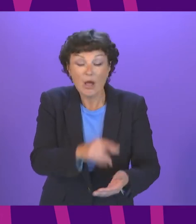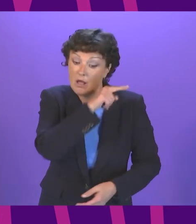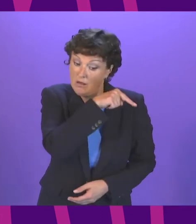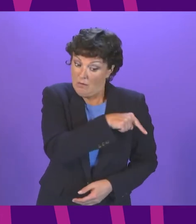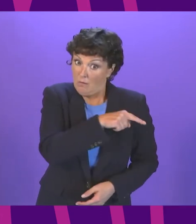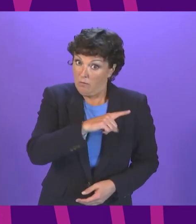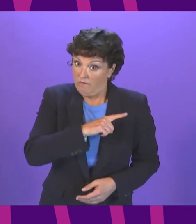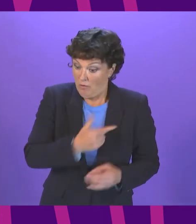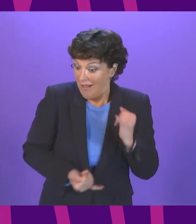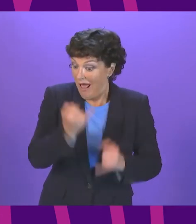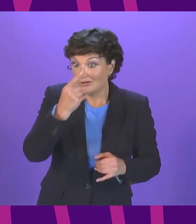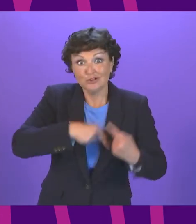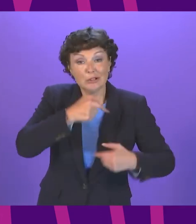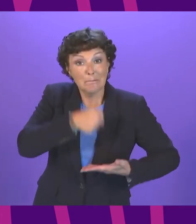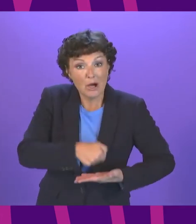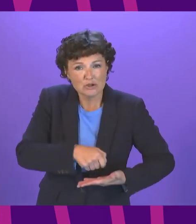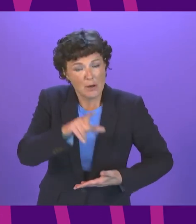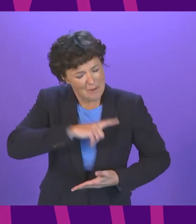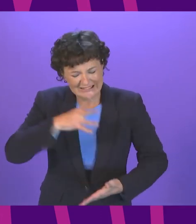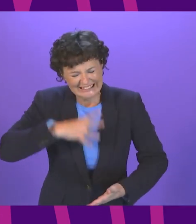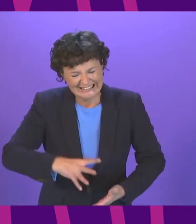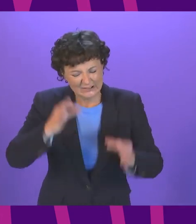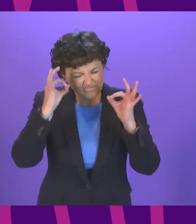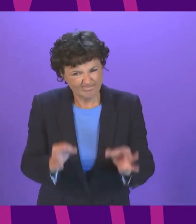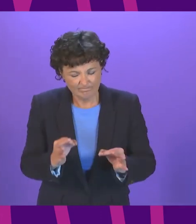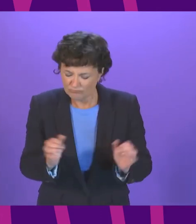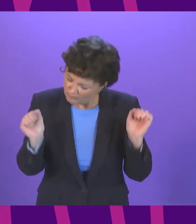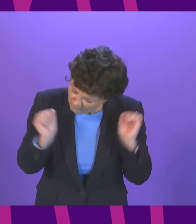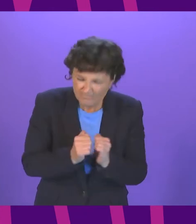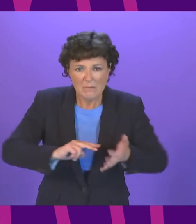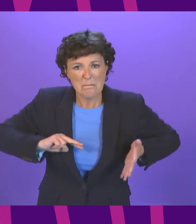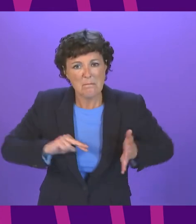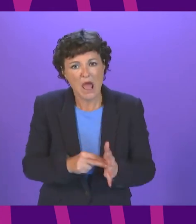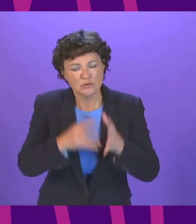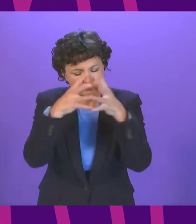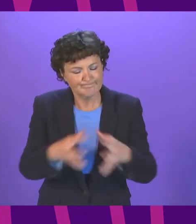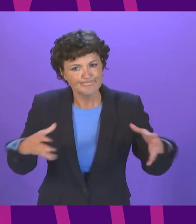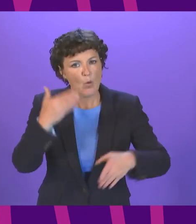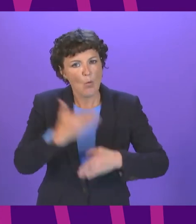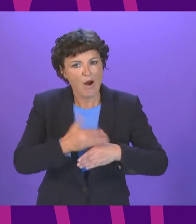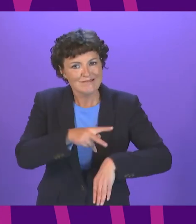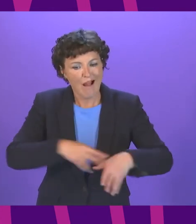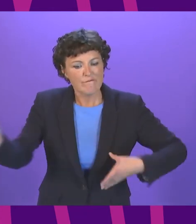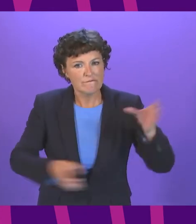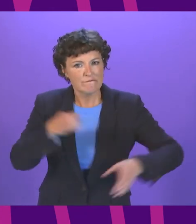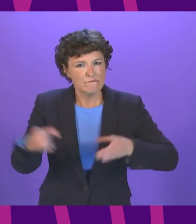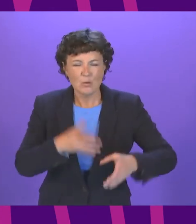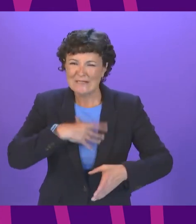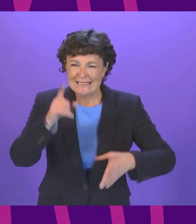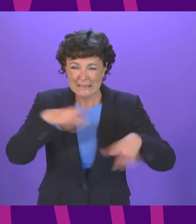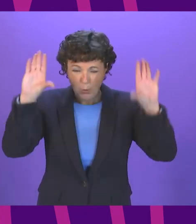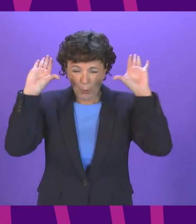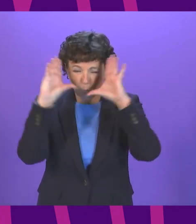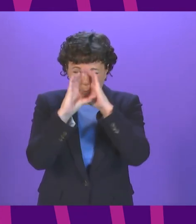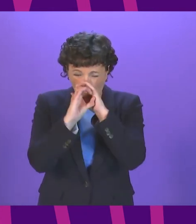Democrats in the last year's budget and an ironclad plan to increase the workforce a similar laser beam focus will be needed